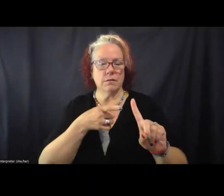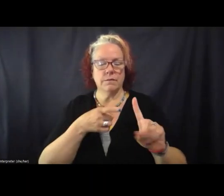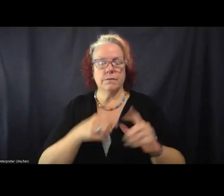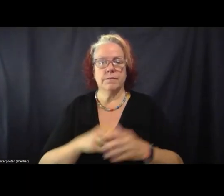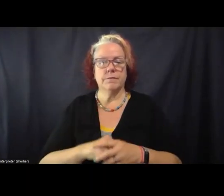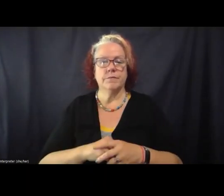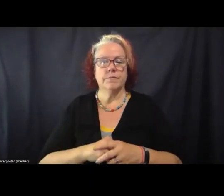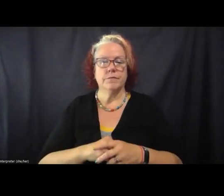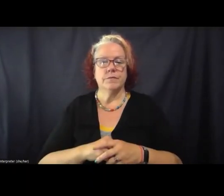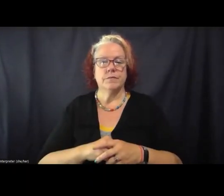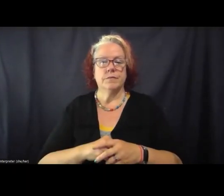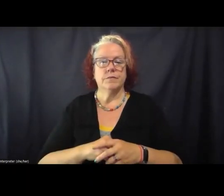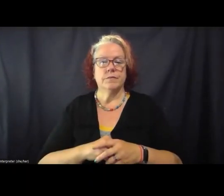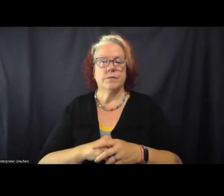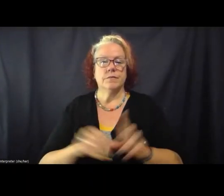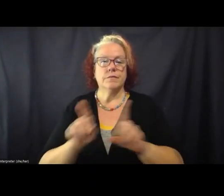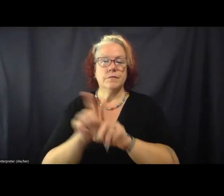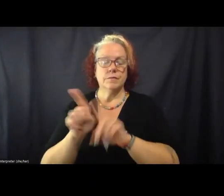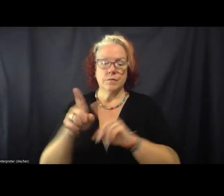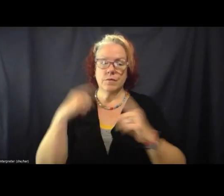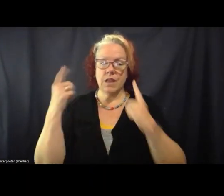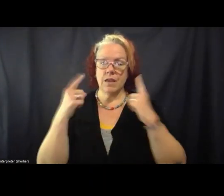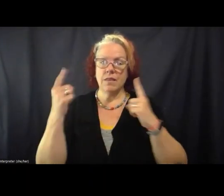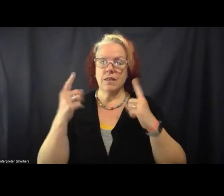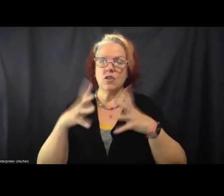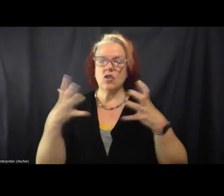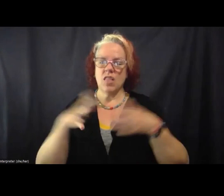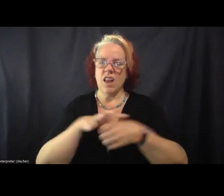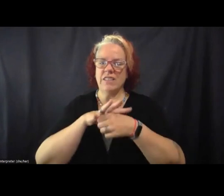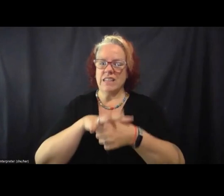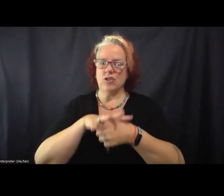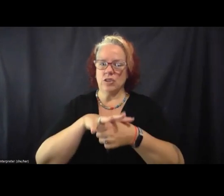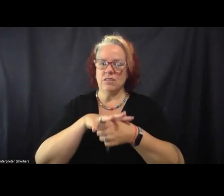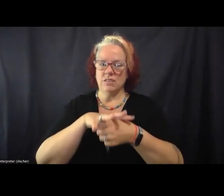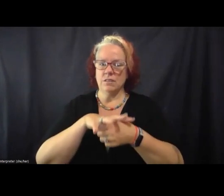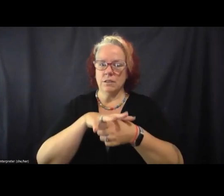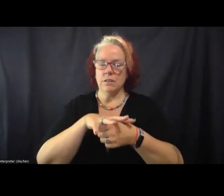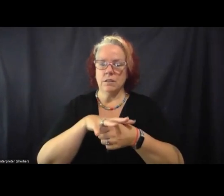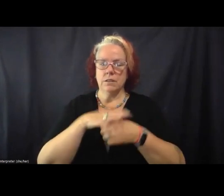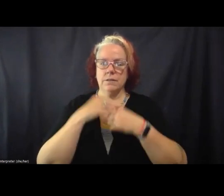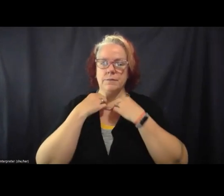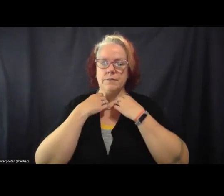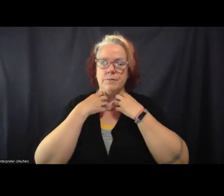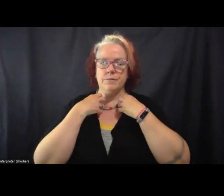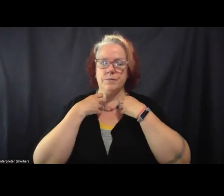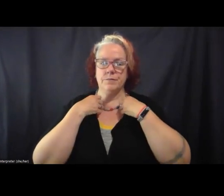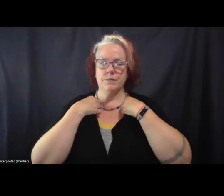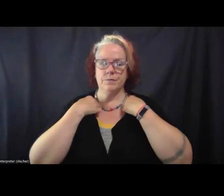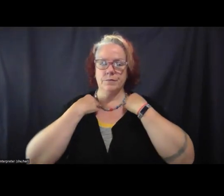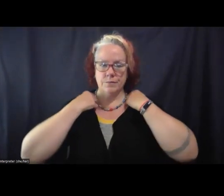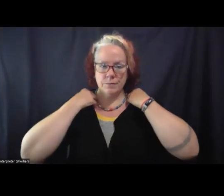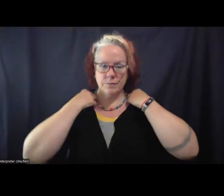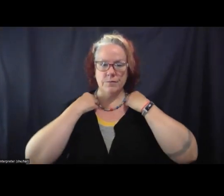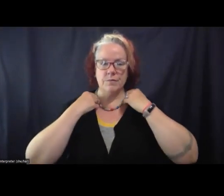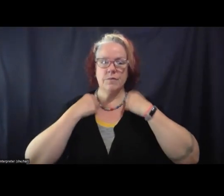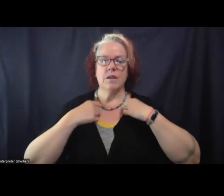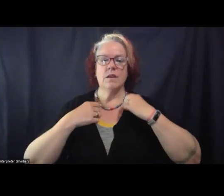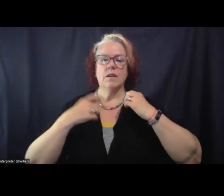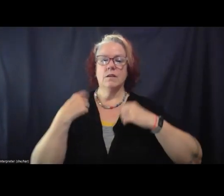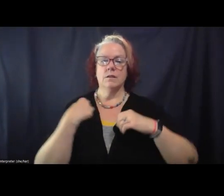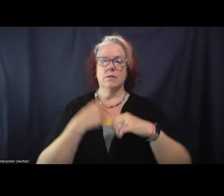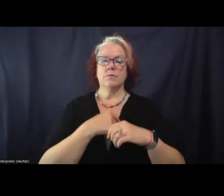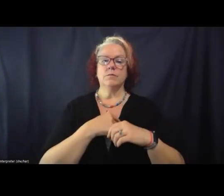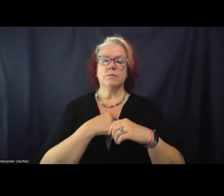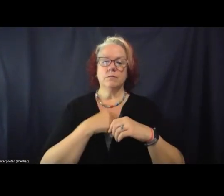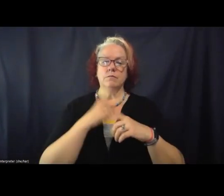And I think there is, there's a lot of tension, right? We are, when we ultimately passed